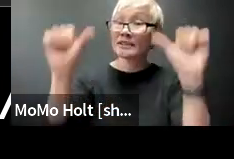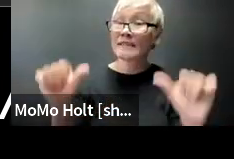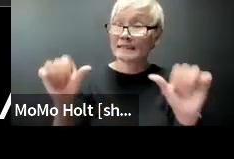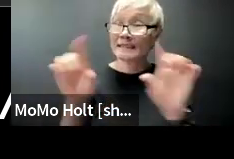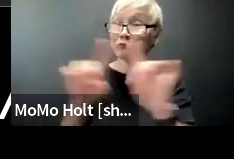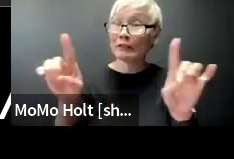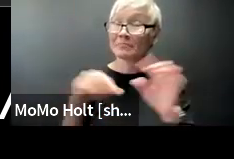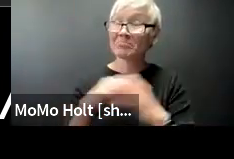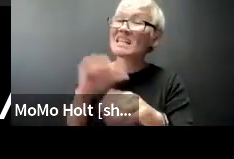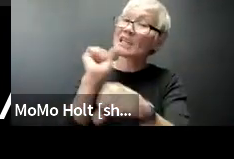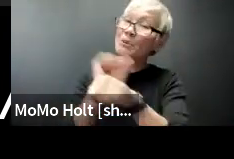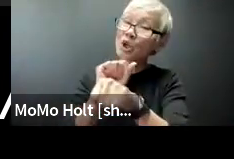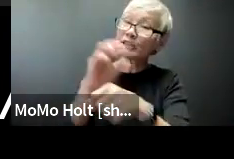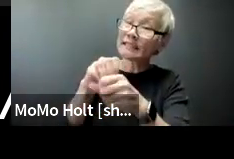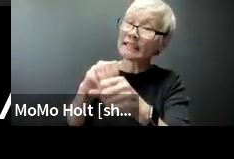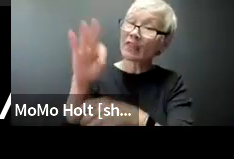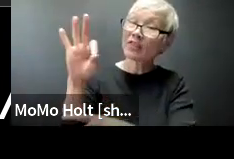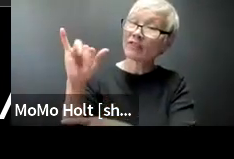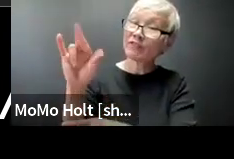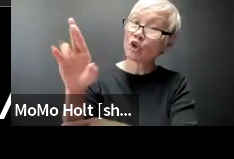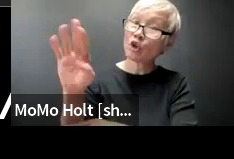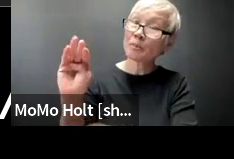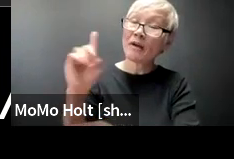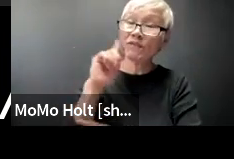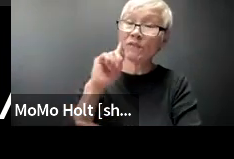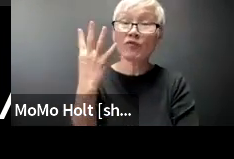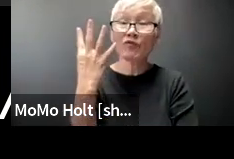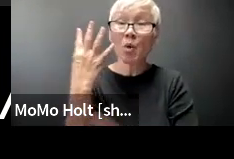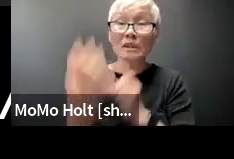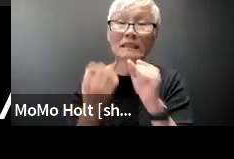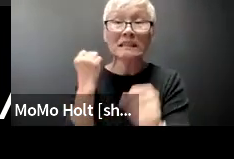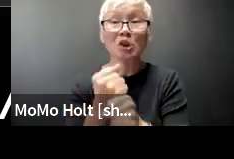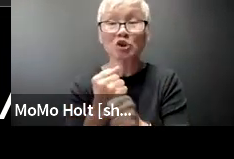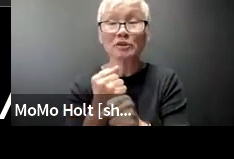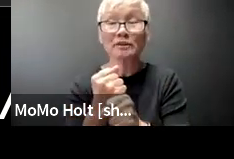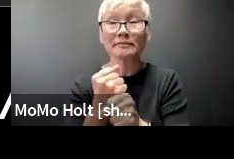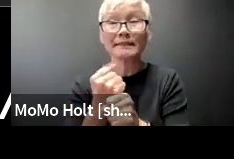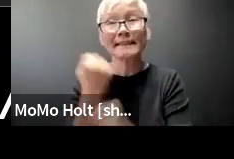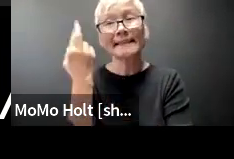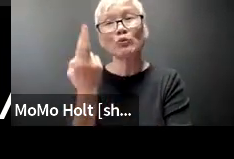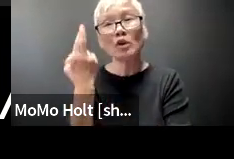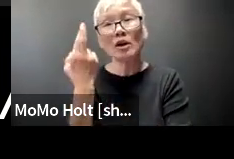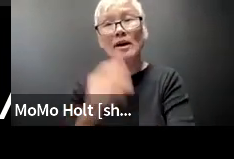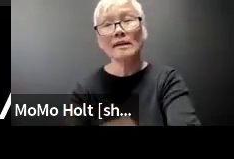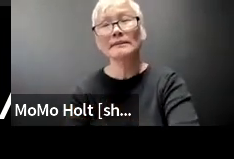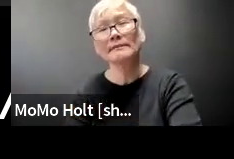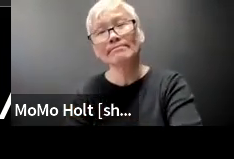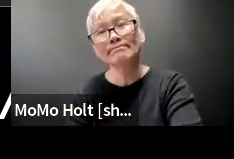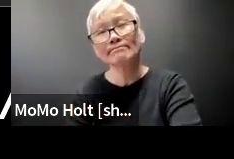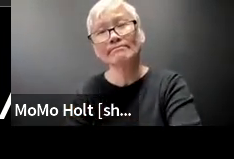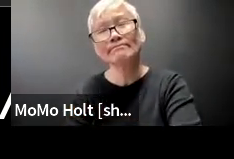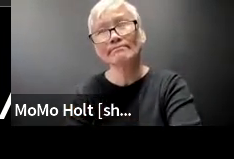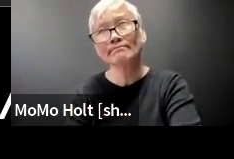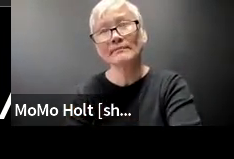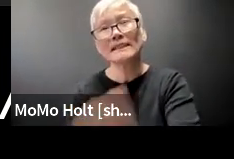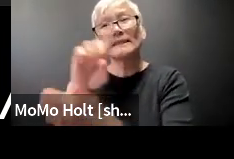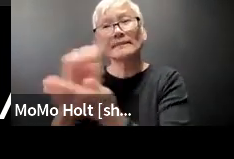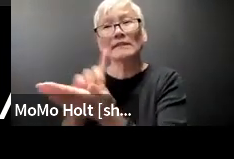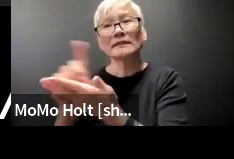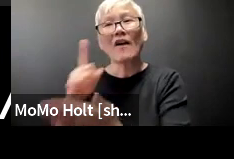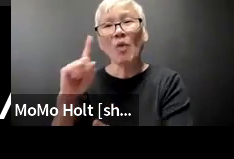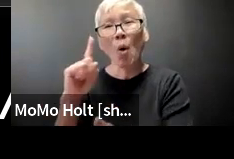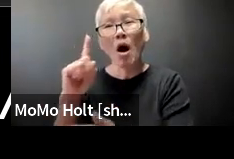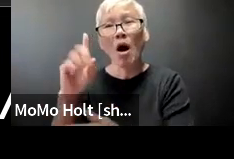graduated with an architect's degree and worked at a firm for four years and realized